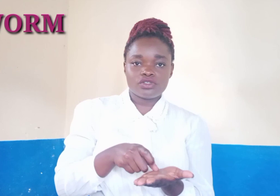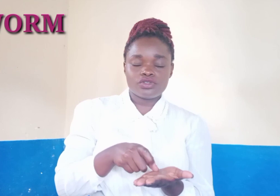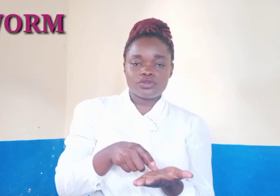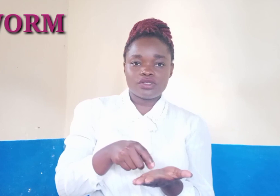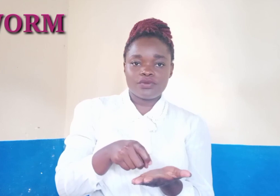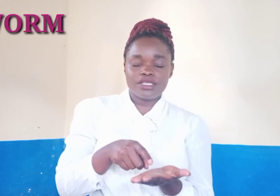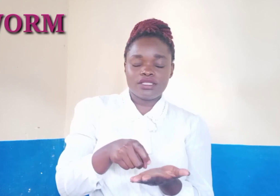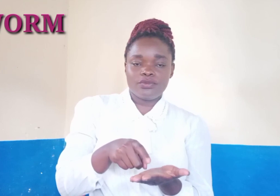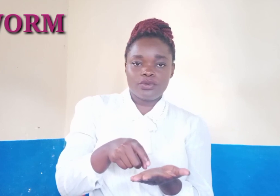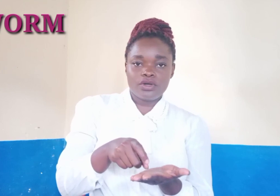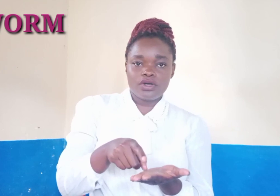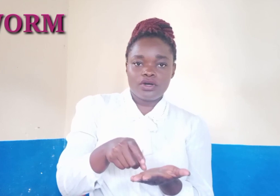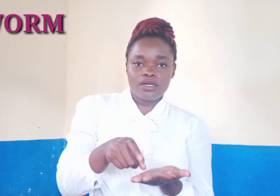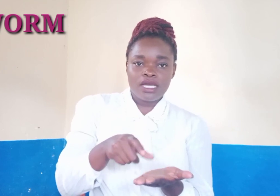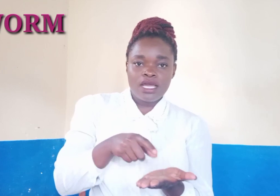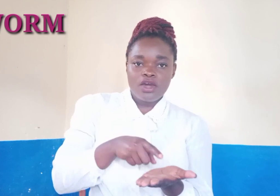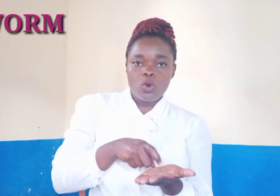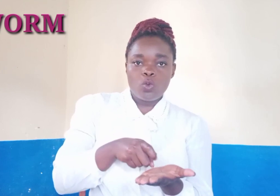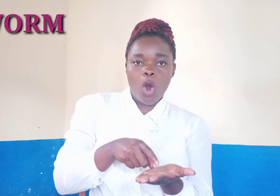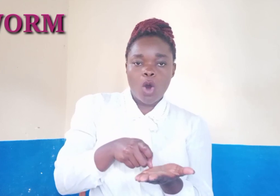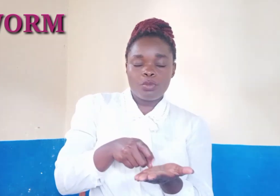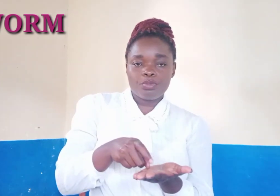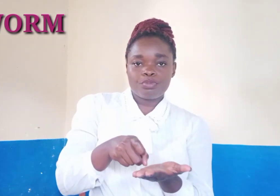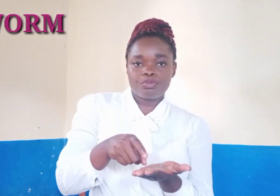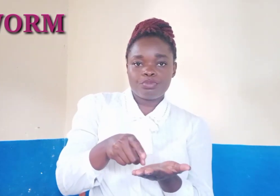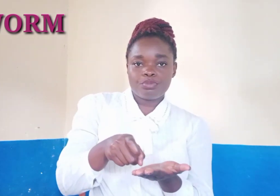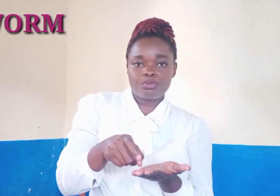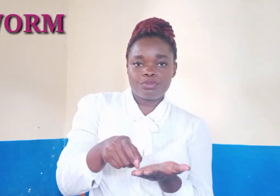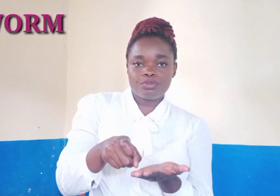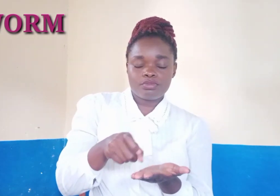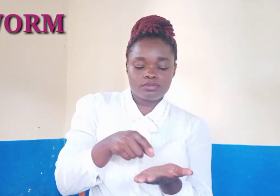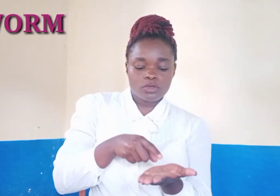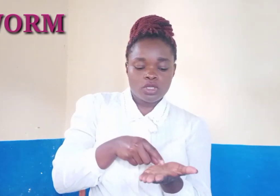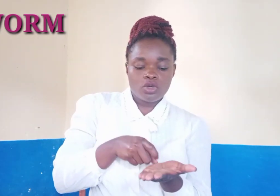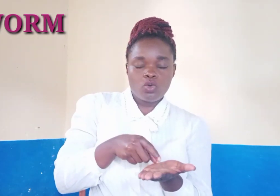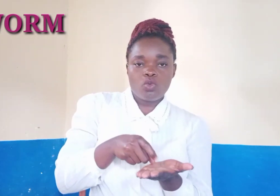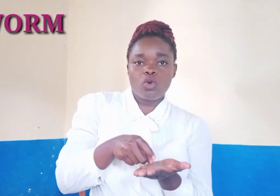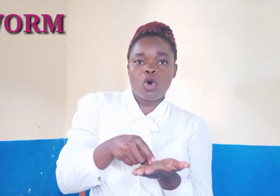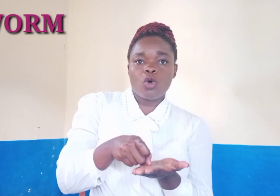to do the way they work warm warm